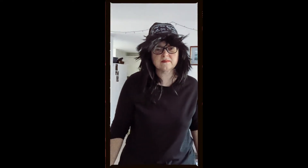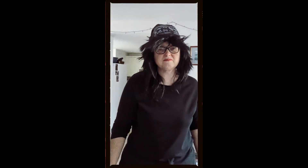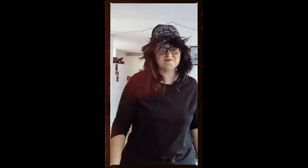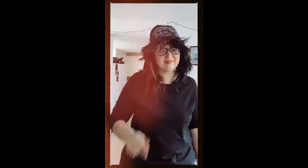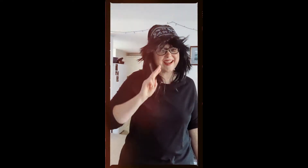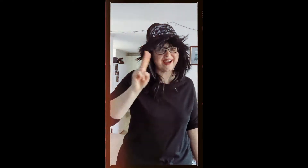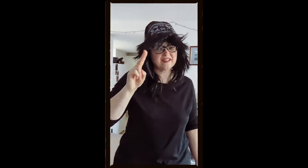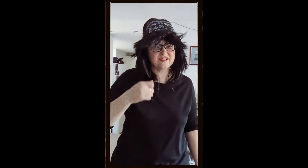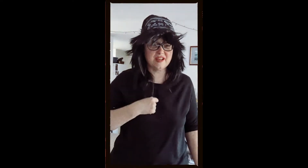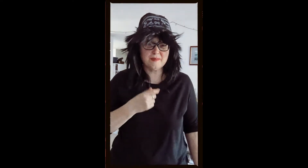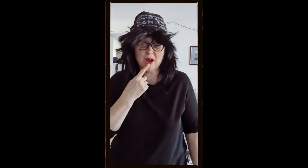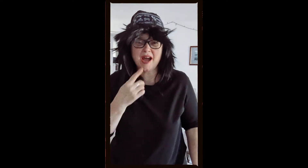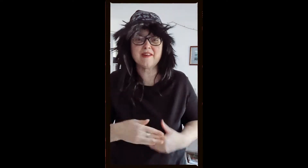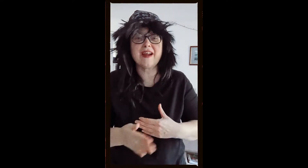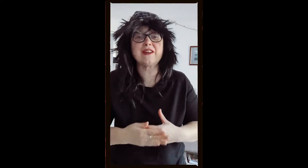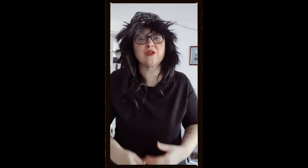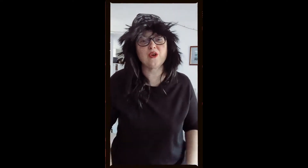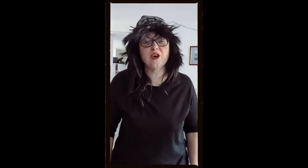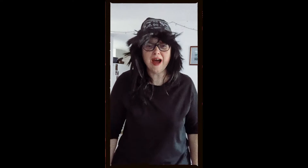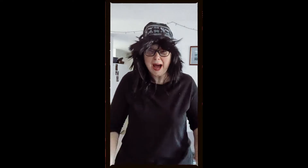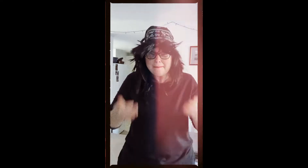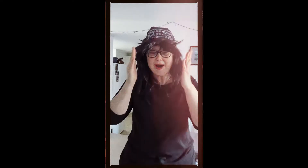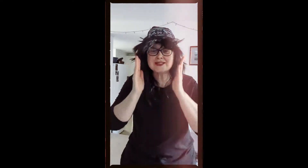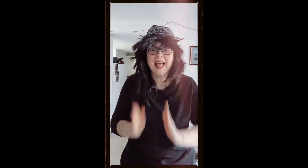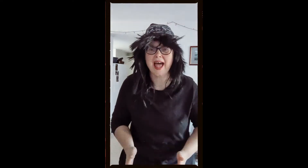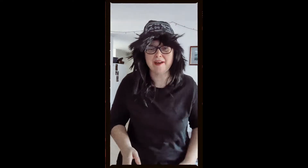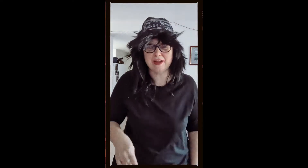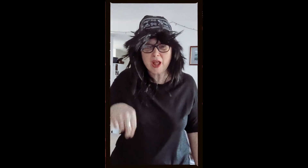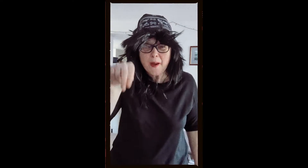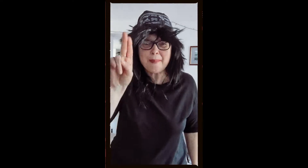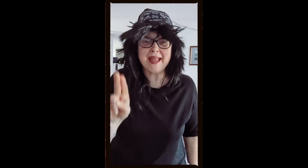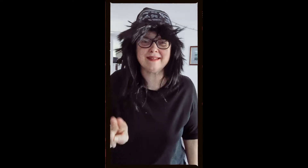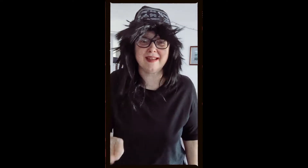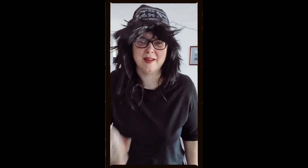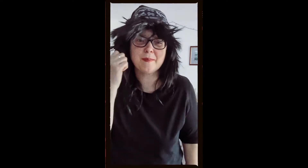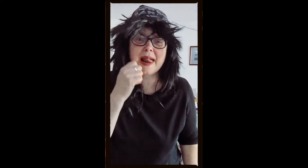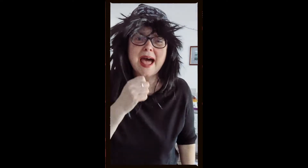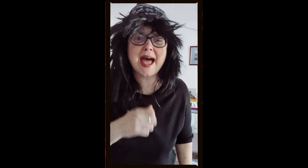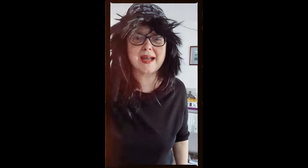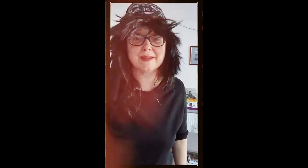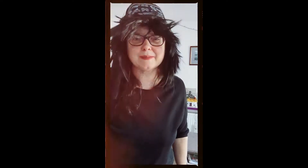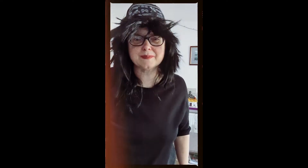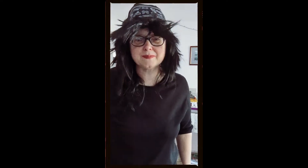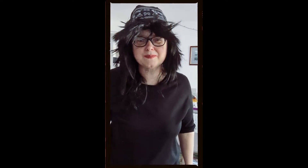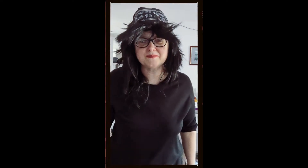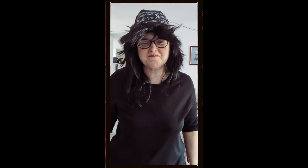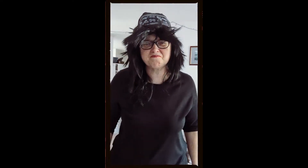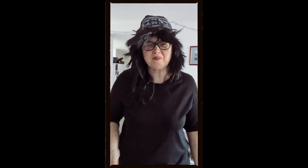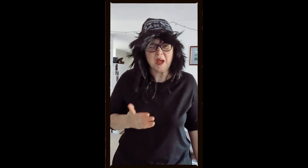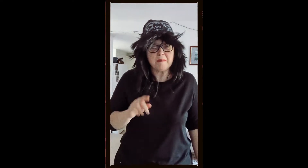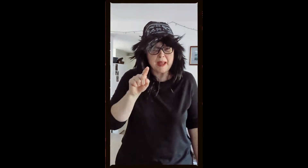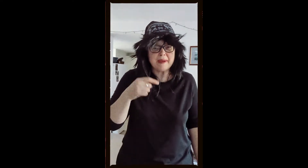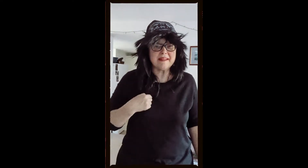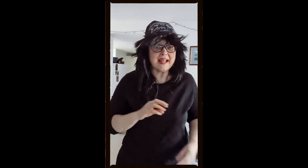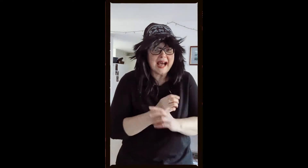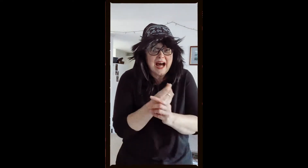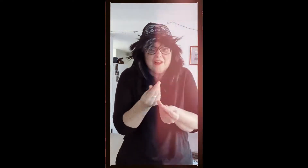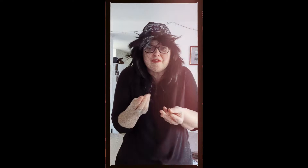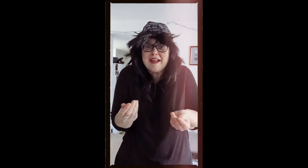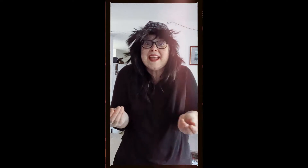I see my red door, I just haven't been too black Maybe then I'll fade